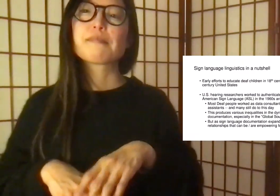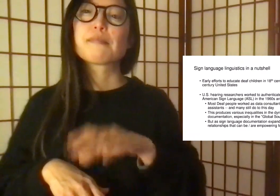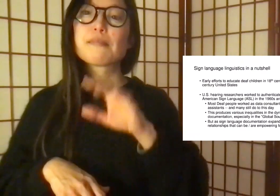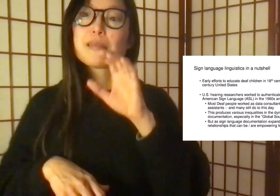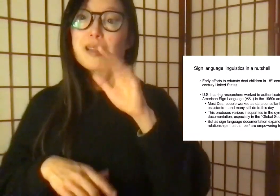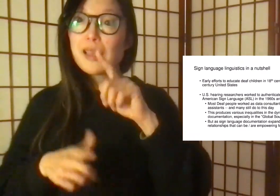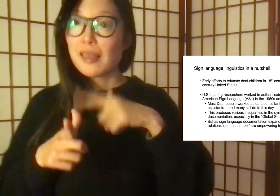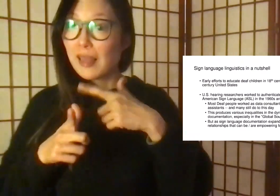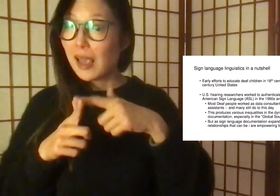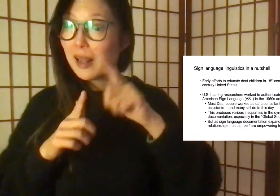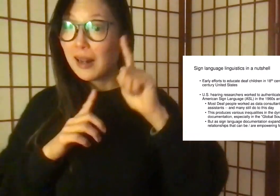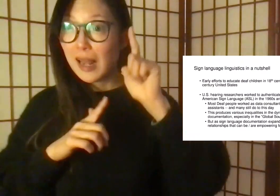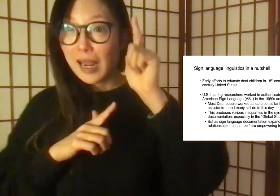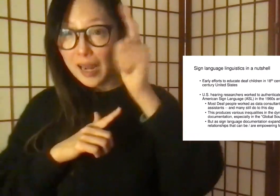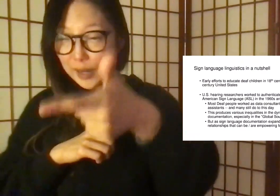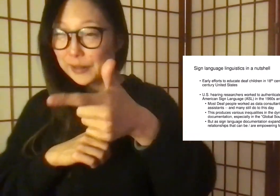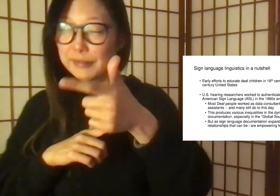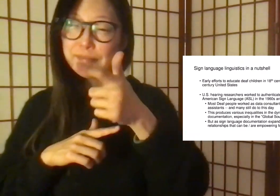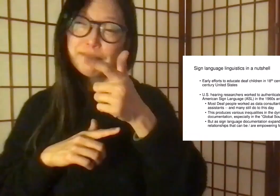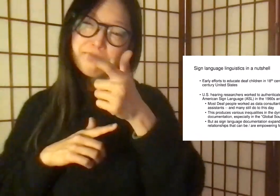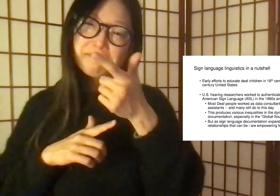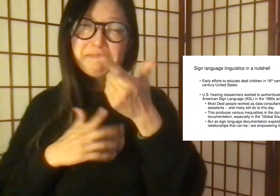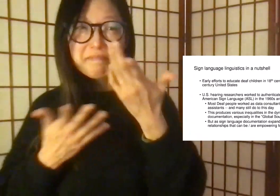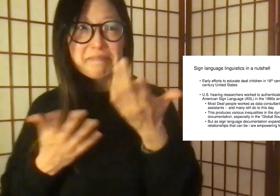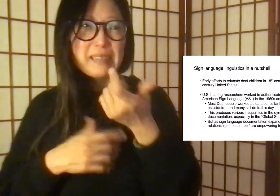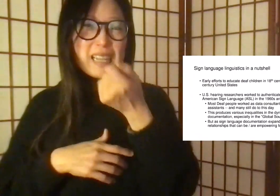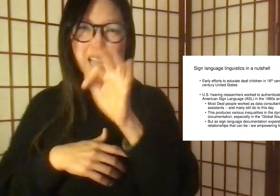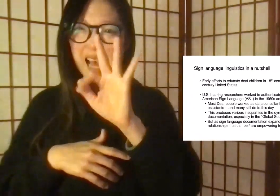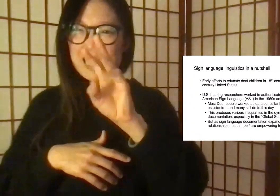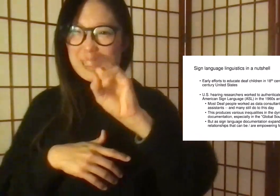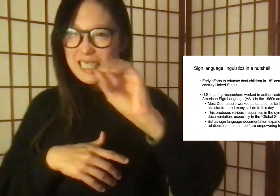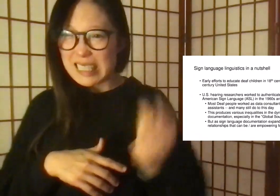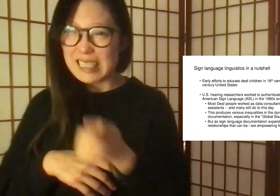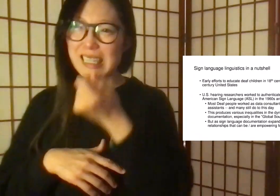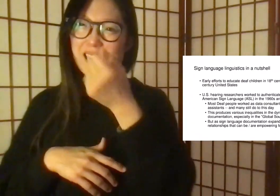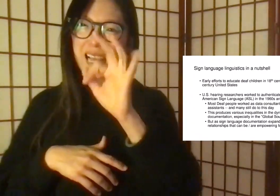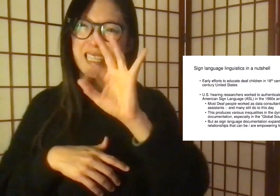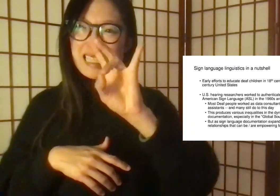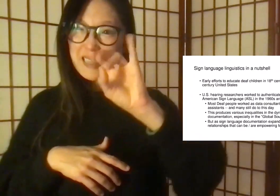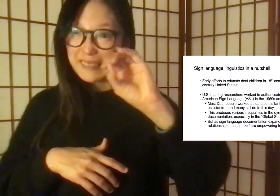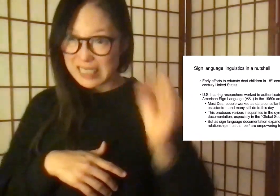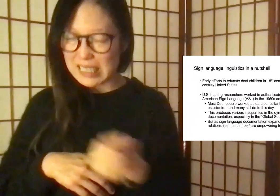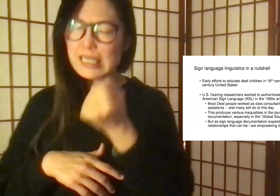This teaching method was carried over to the United States in early 19th century.